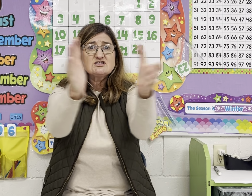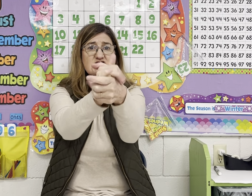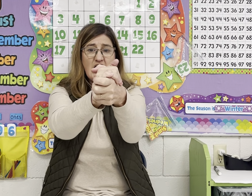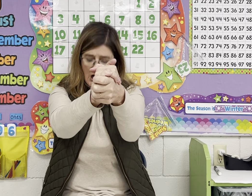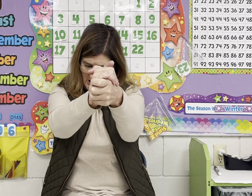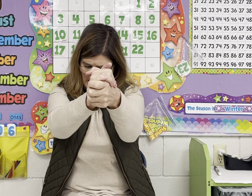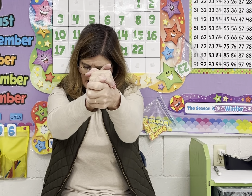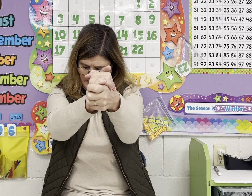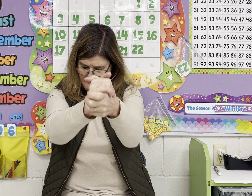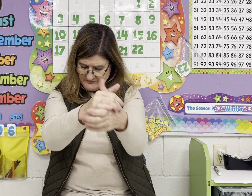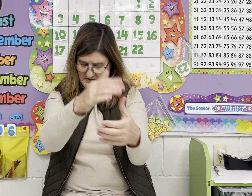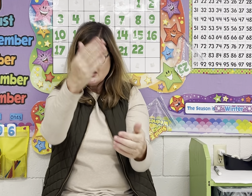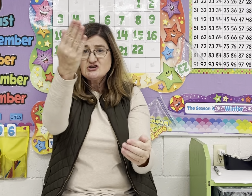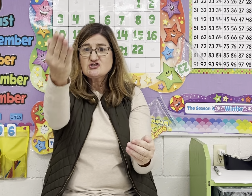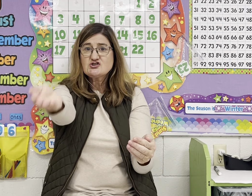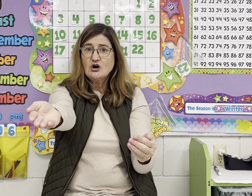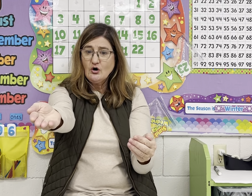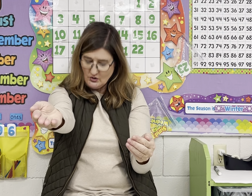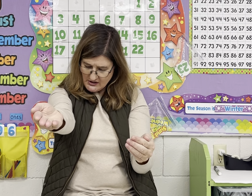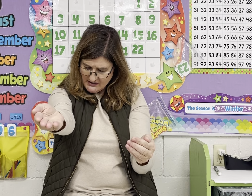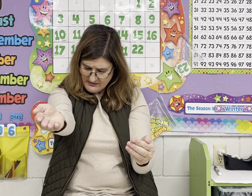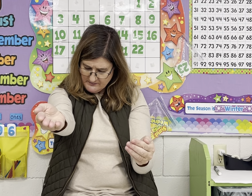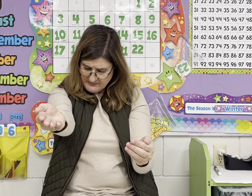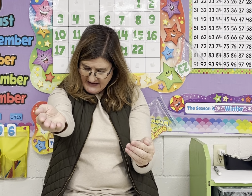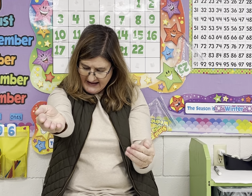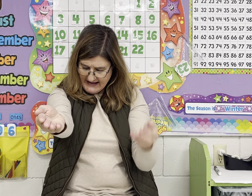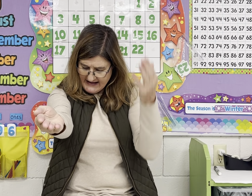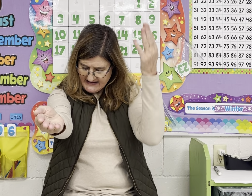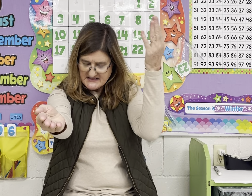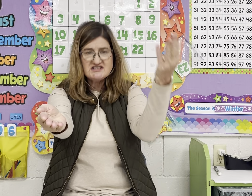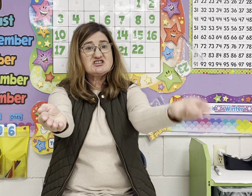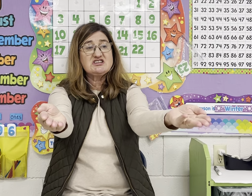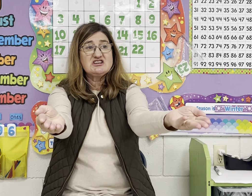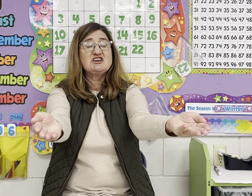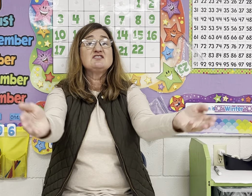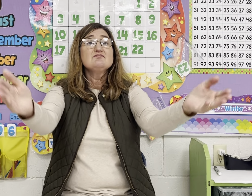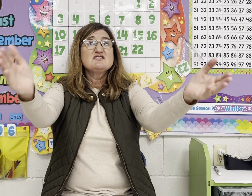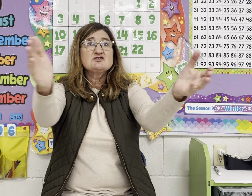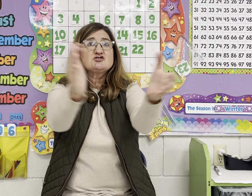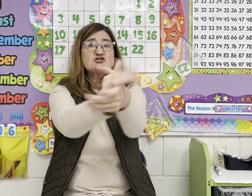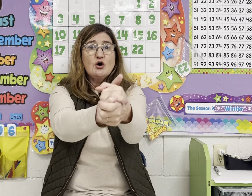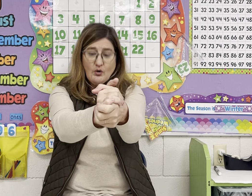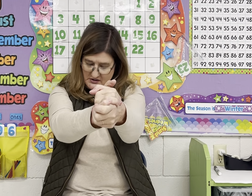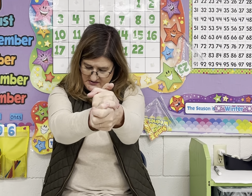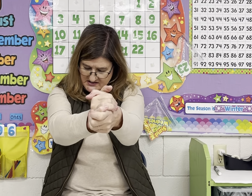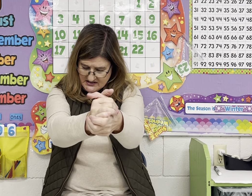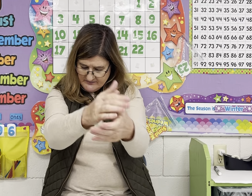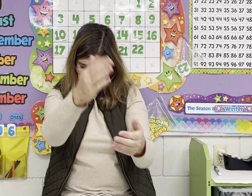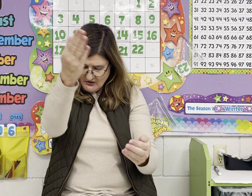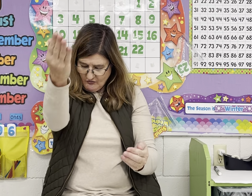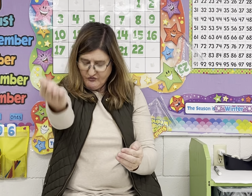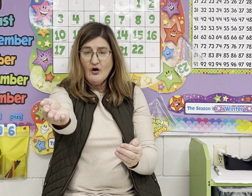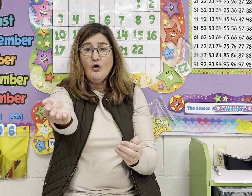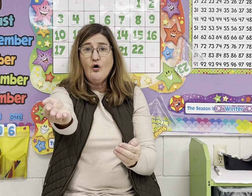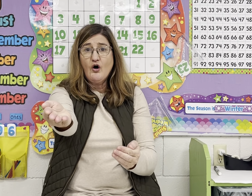Charm. Shore. At. Short. For.